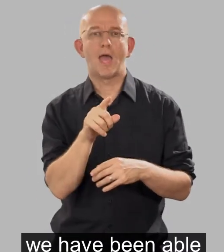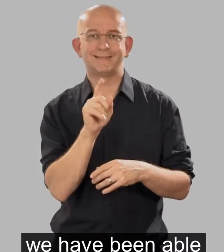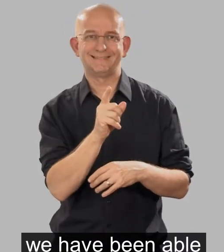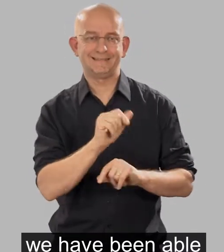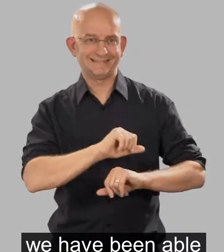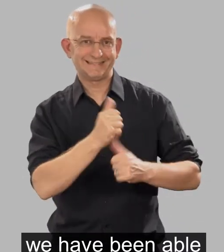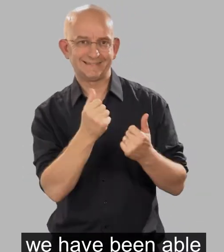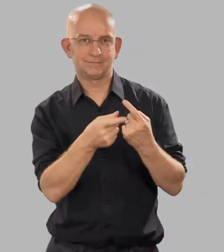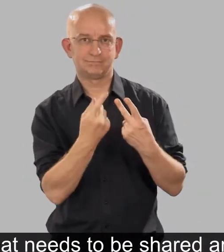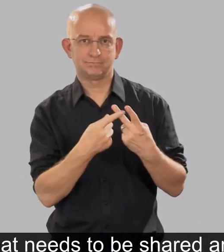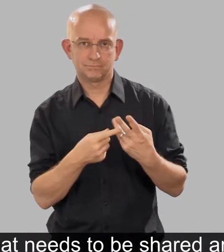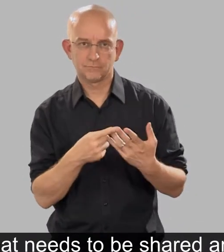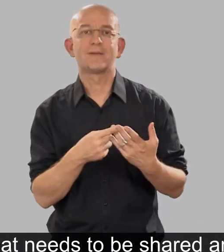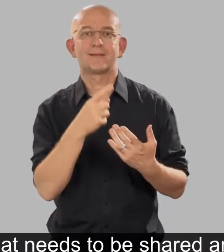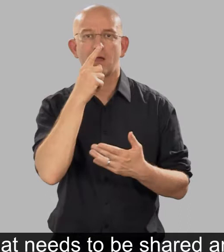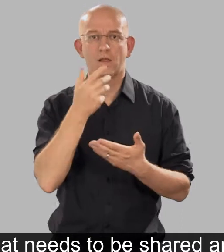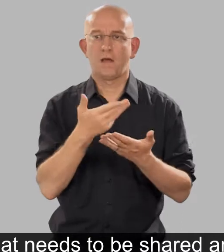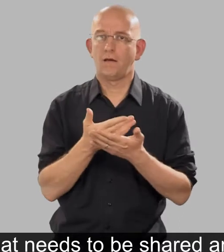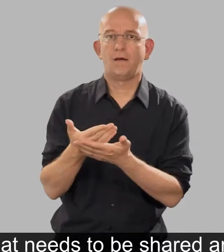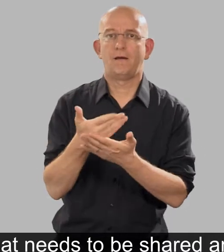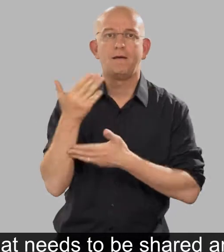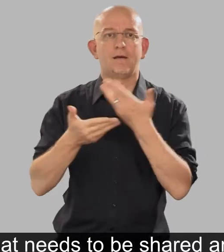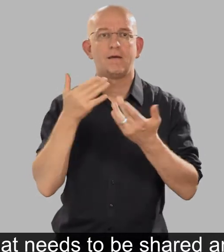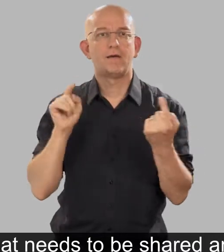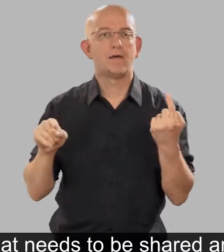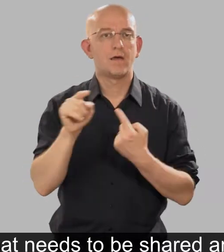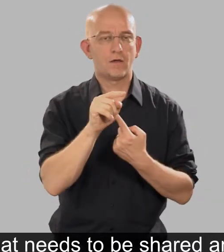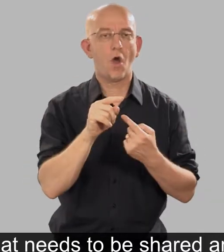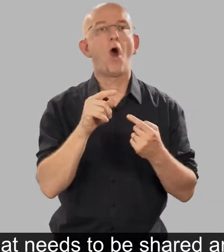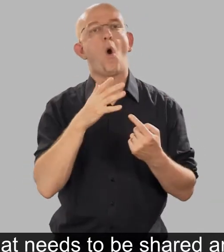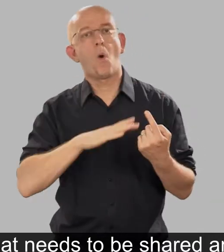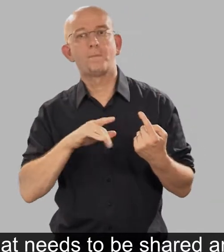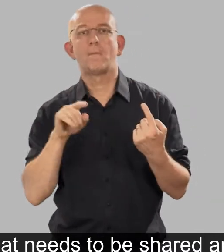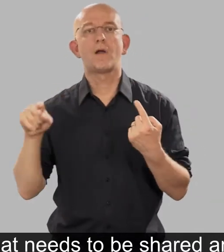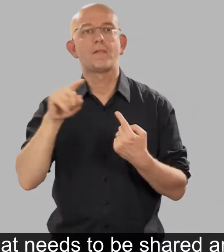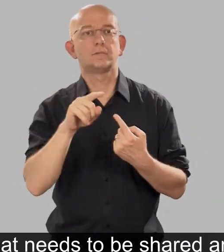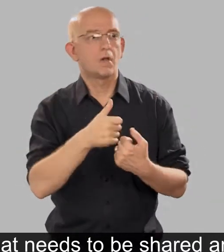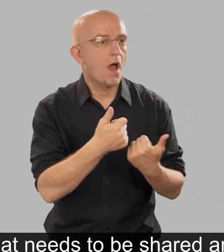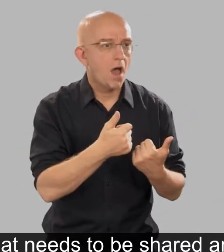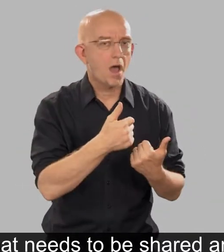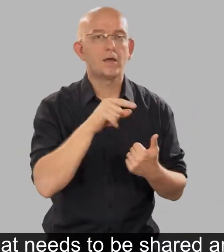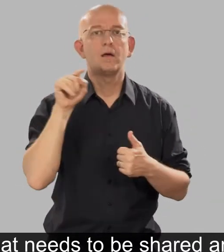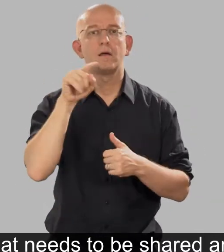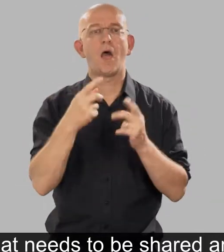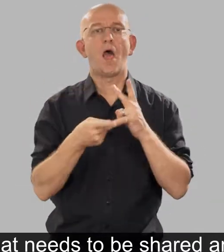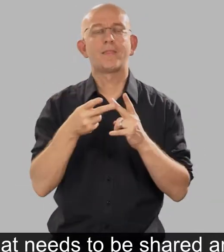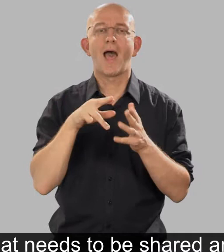practice that needs to be shared and hopefully adopted by other NHS trusts,